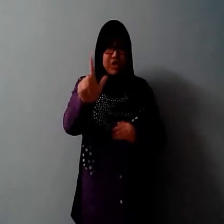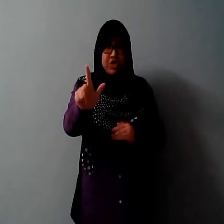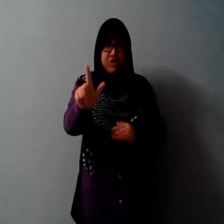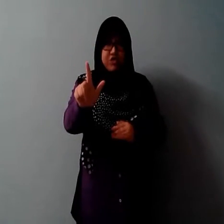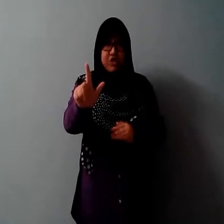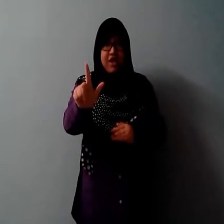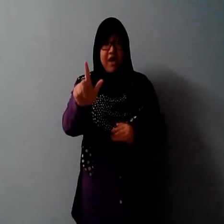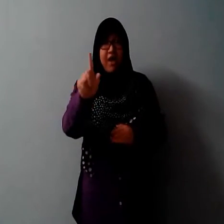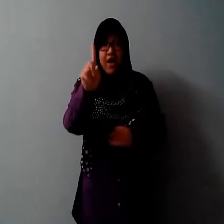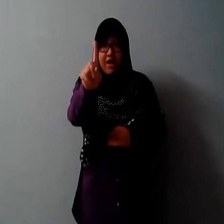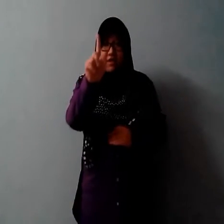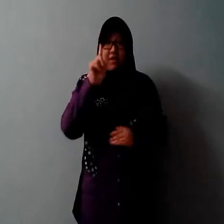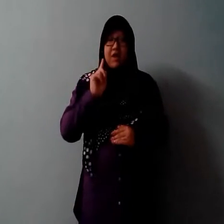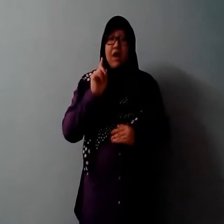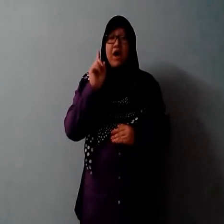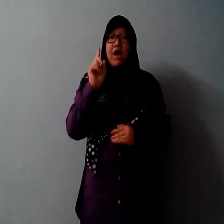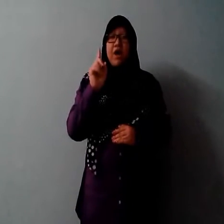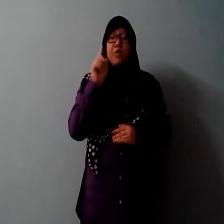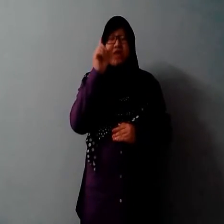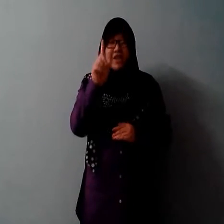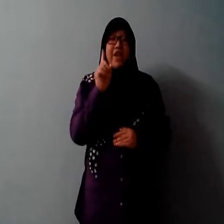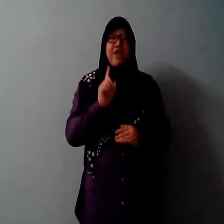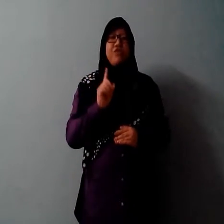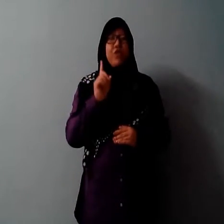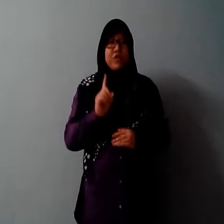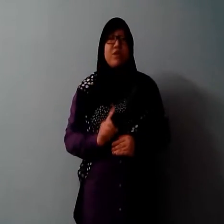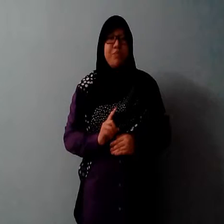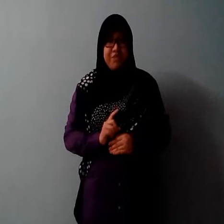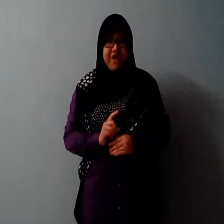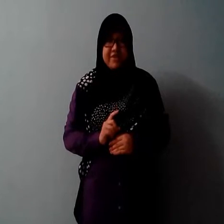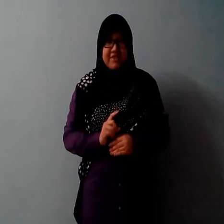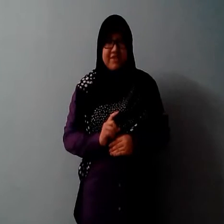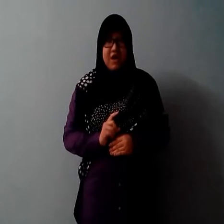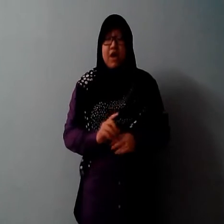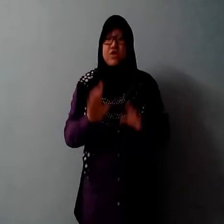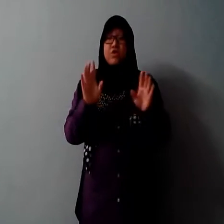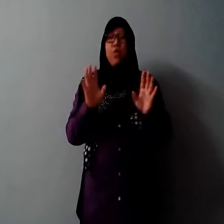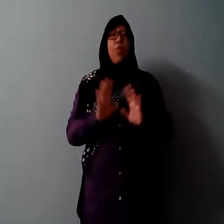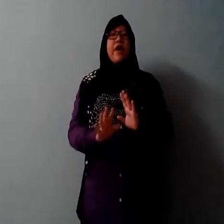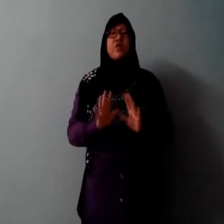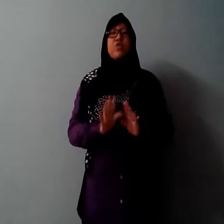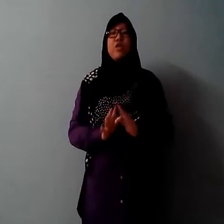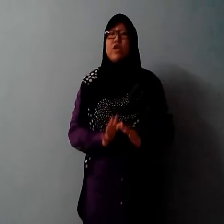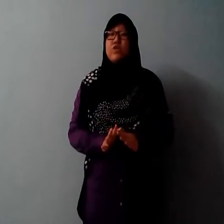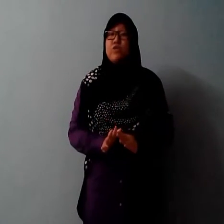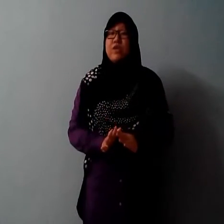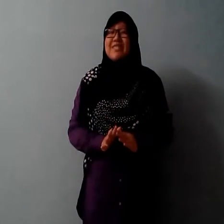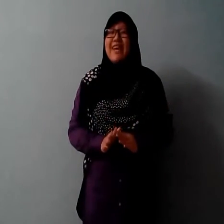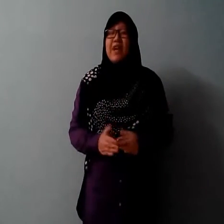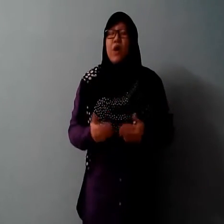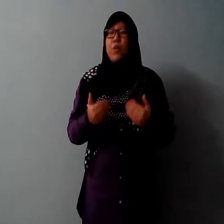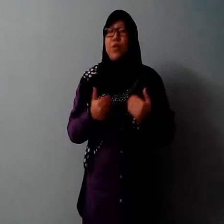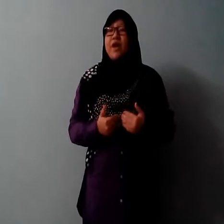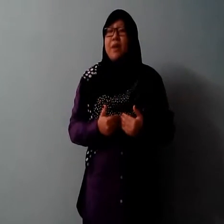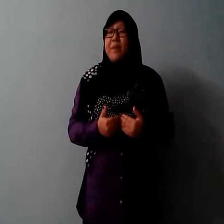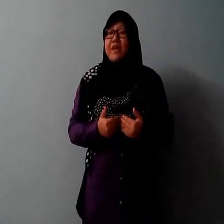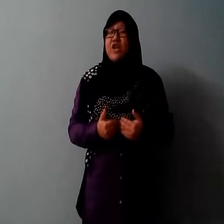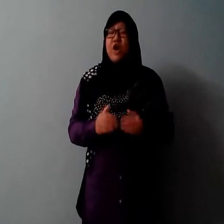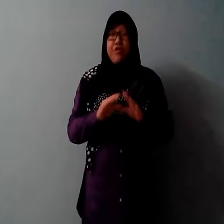delicious food and a willing and affordable price. So, what do we do is that we are baking